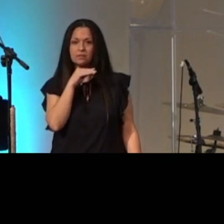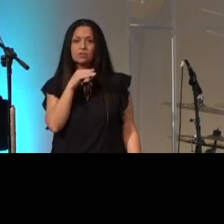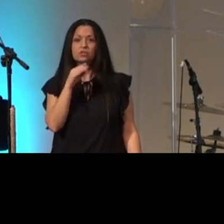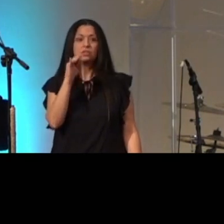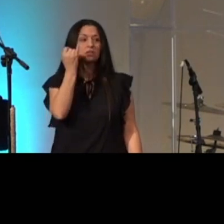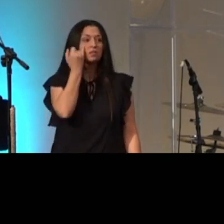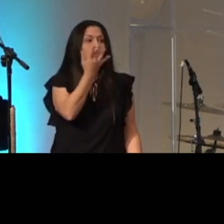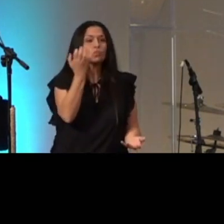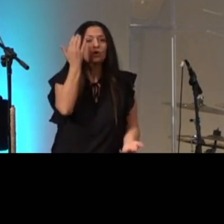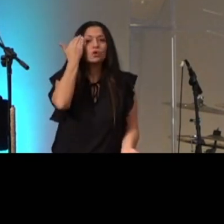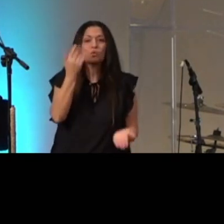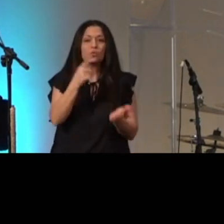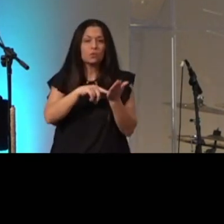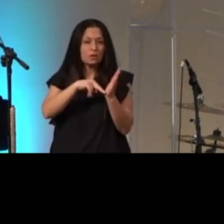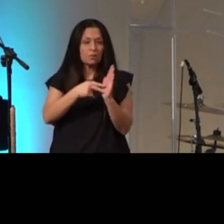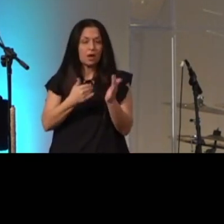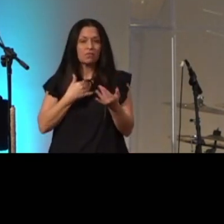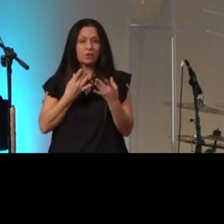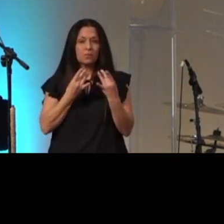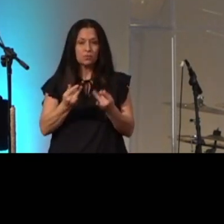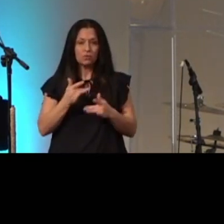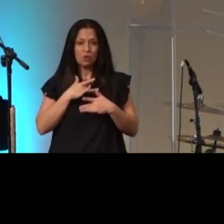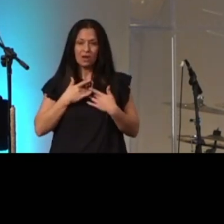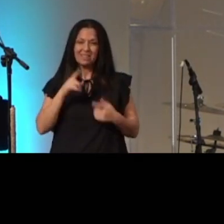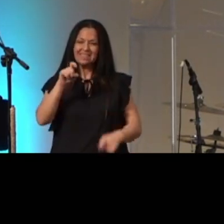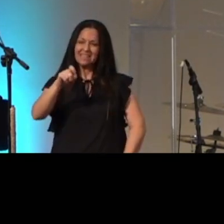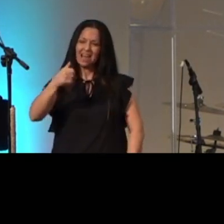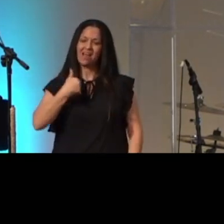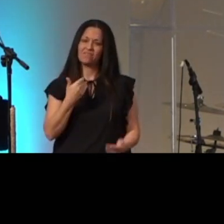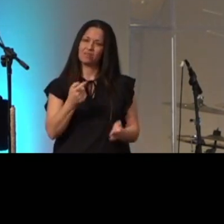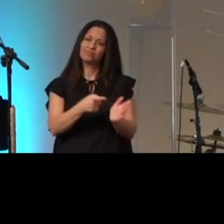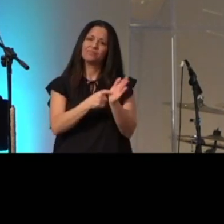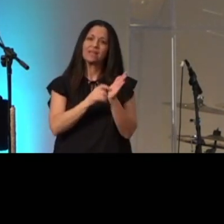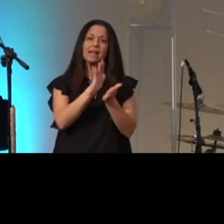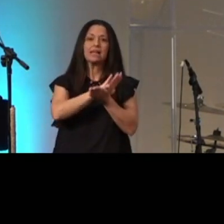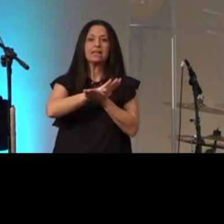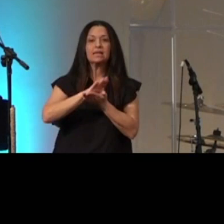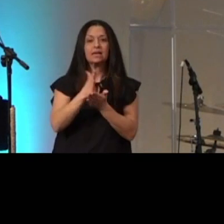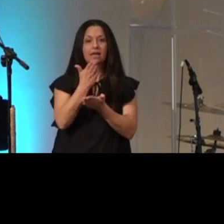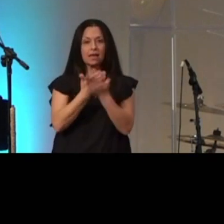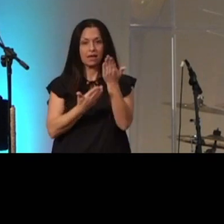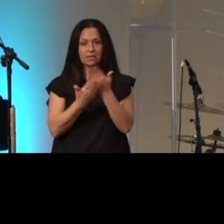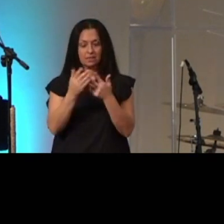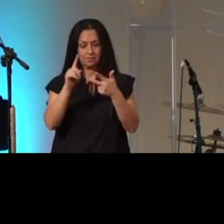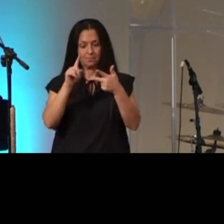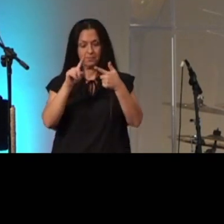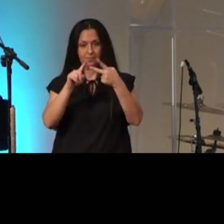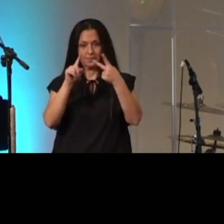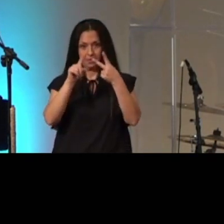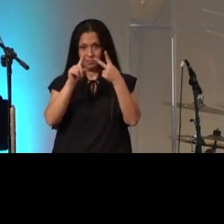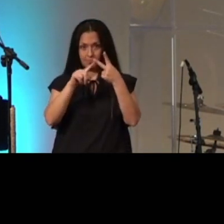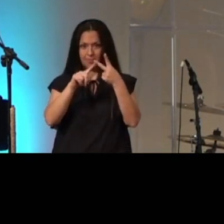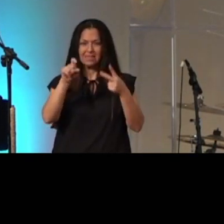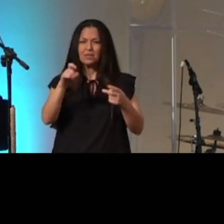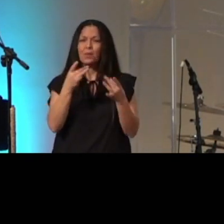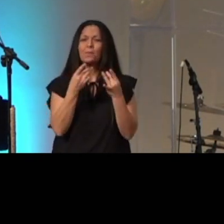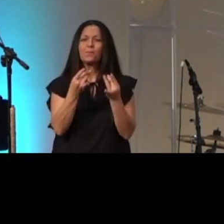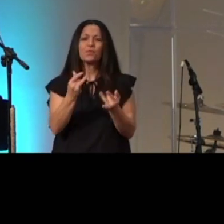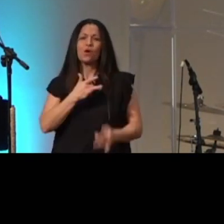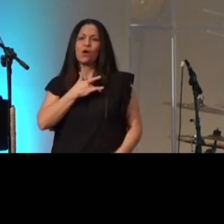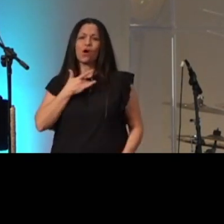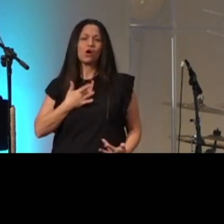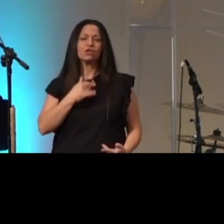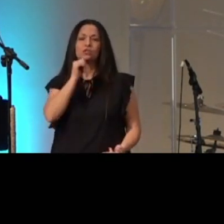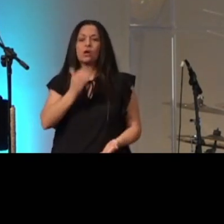means to have a pure heart it means this you need clean hands you need a pure heart don't